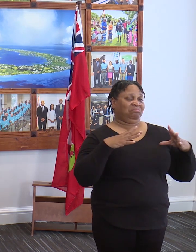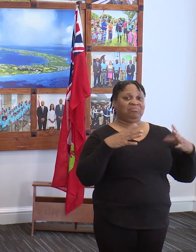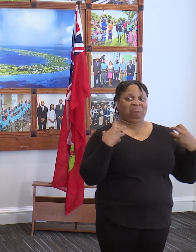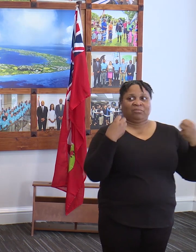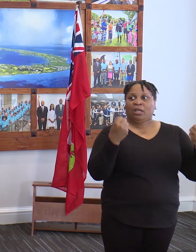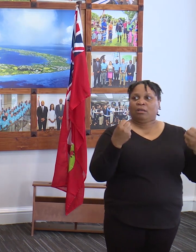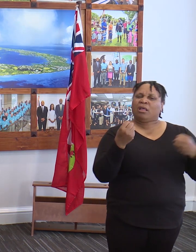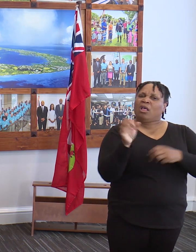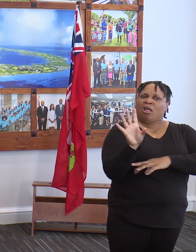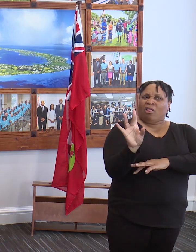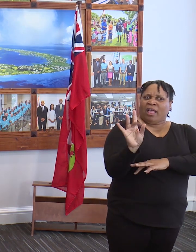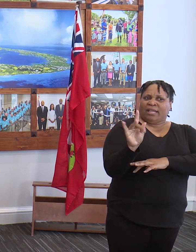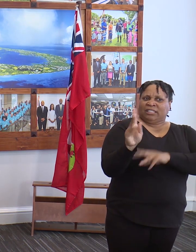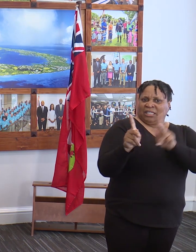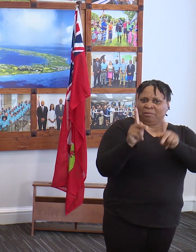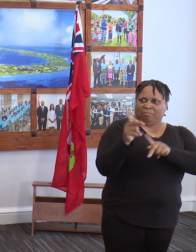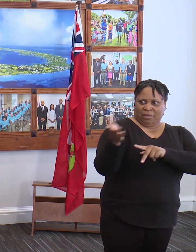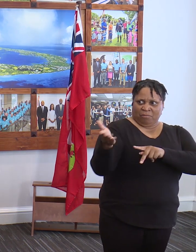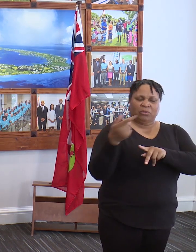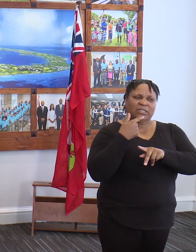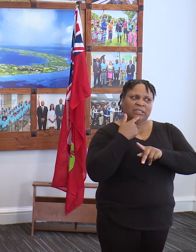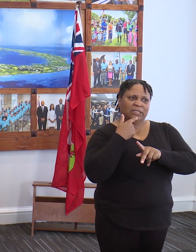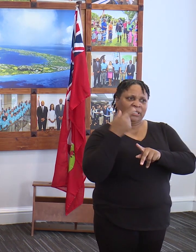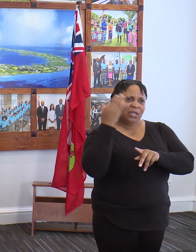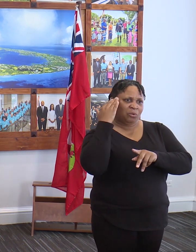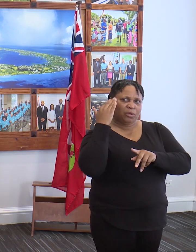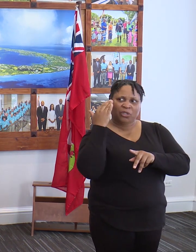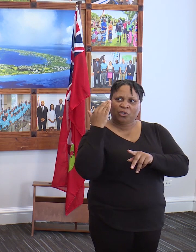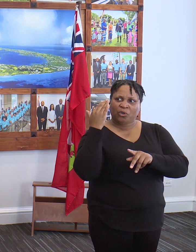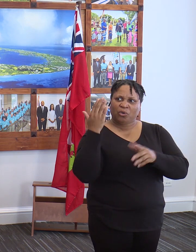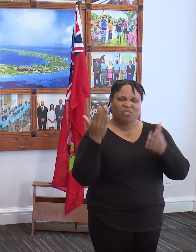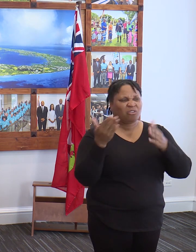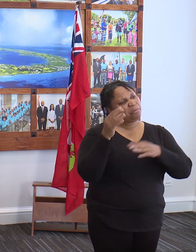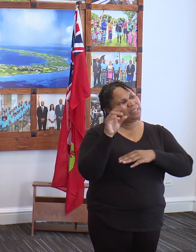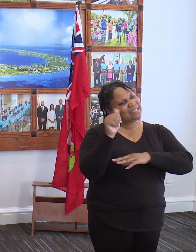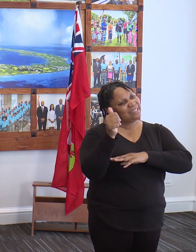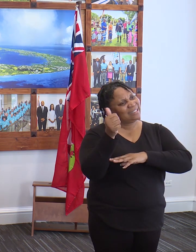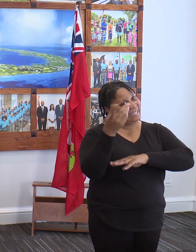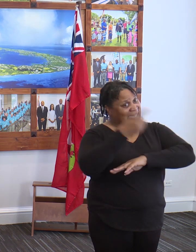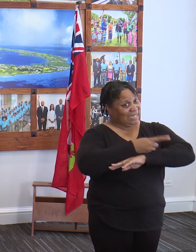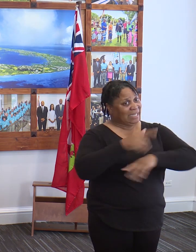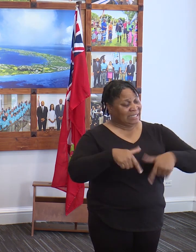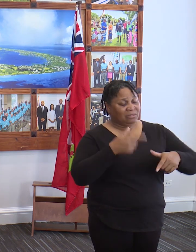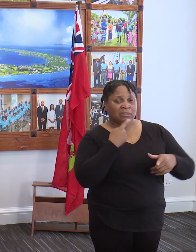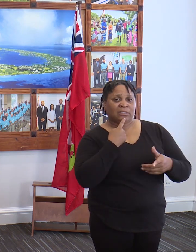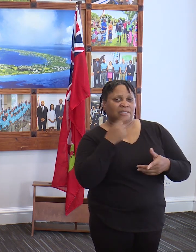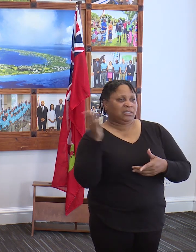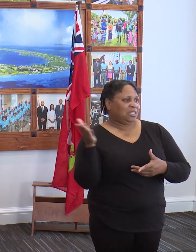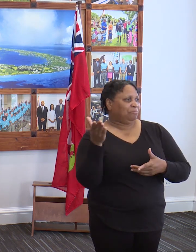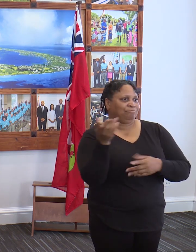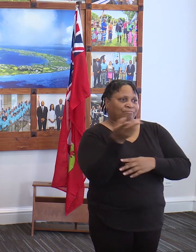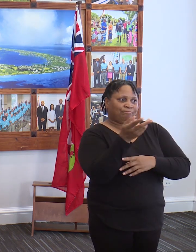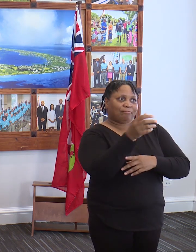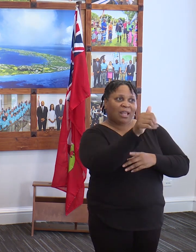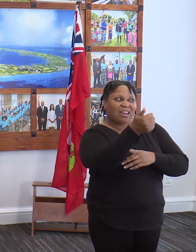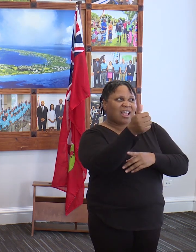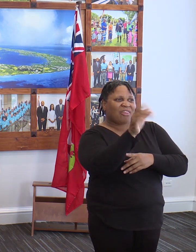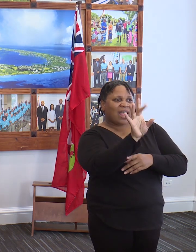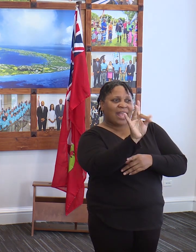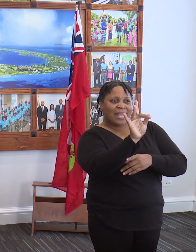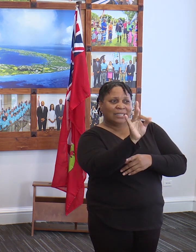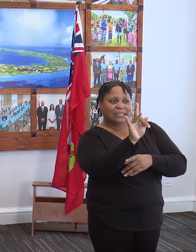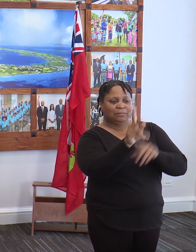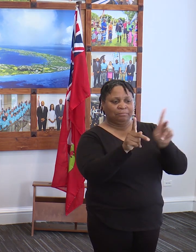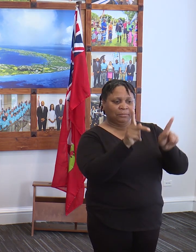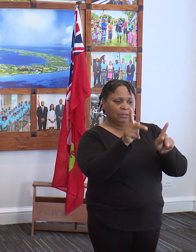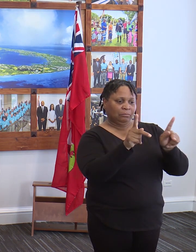Those 18 people, we know that the virus tends to be asymptomatic for at least 10 days. Were they still tested? Those 18 persons,